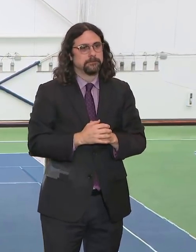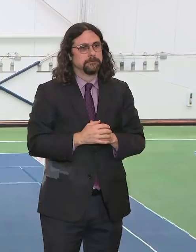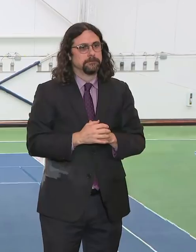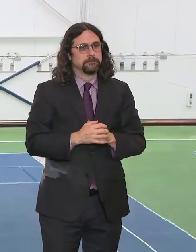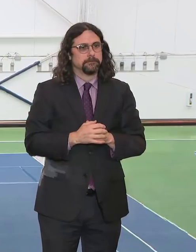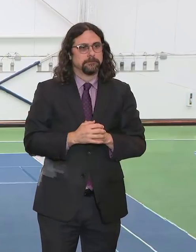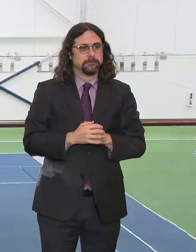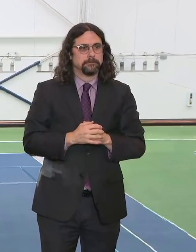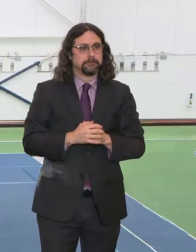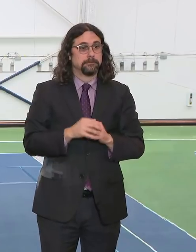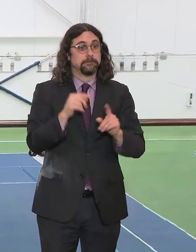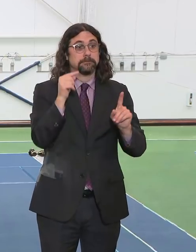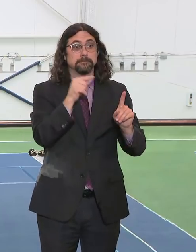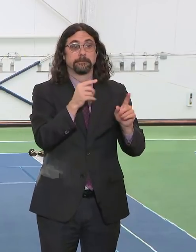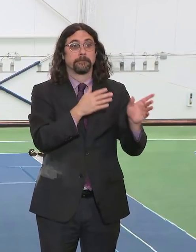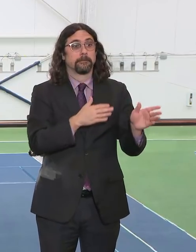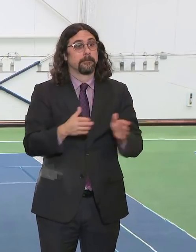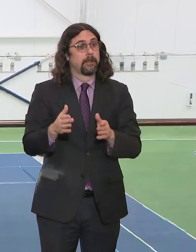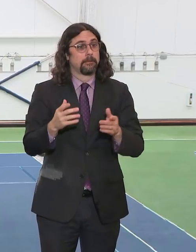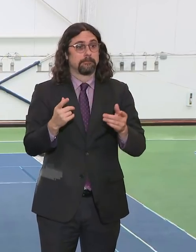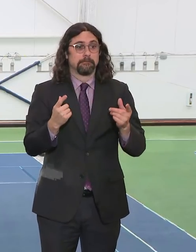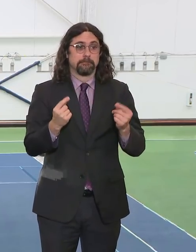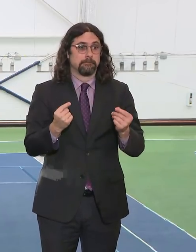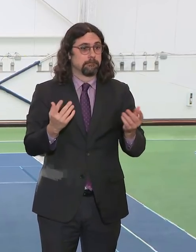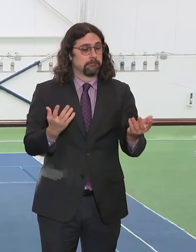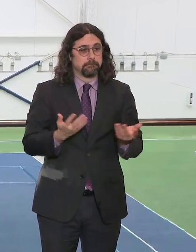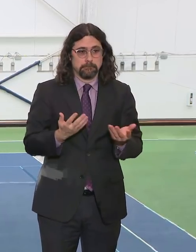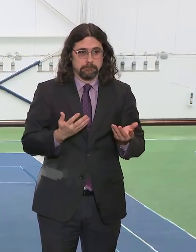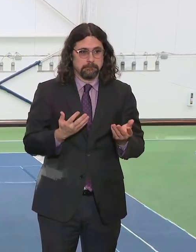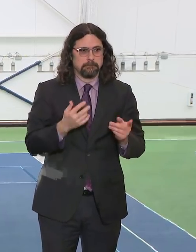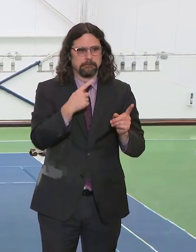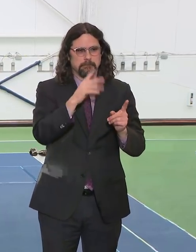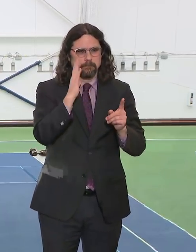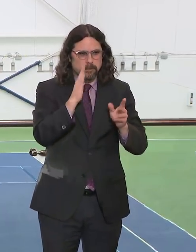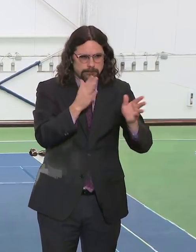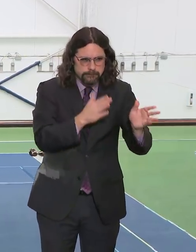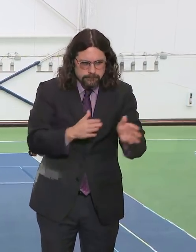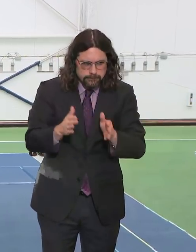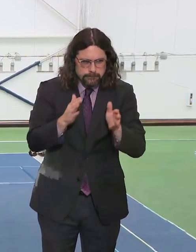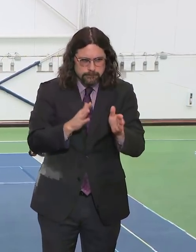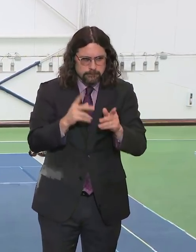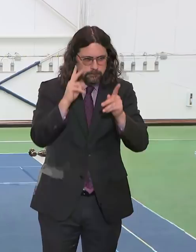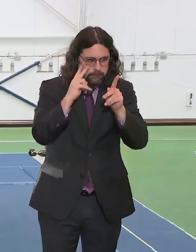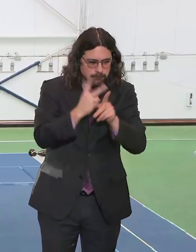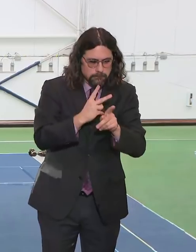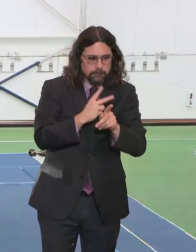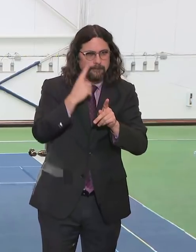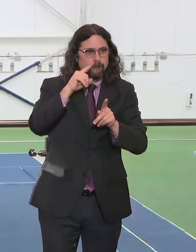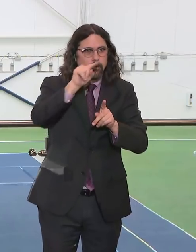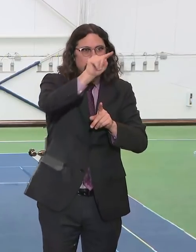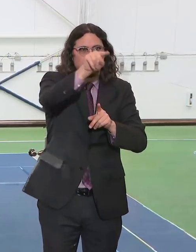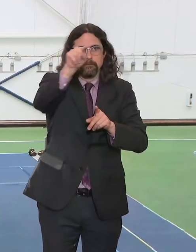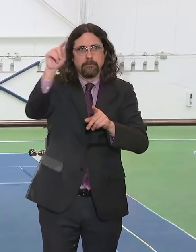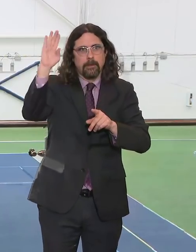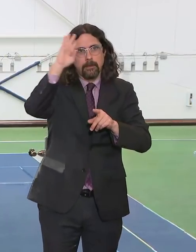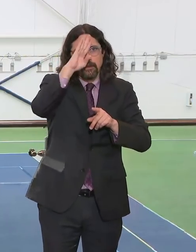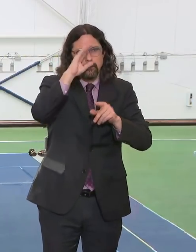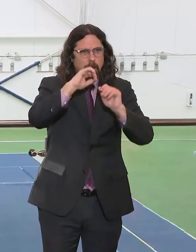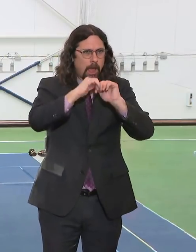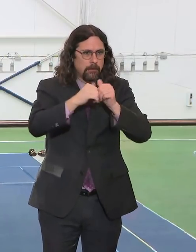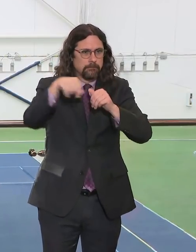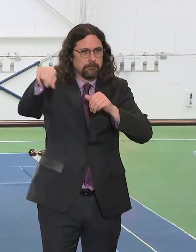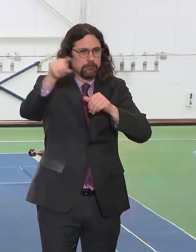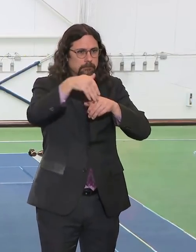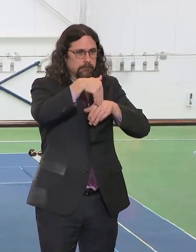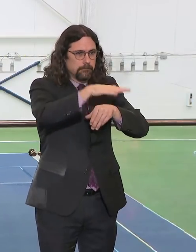out protocols to all of the hospitals across the New York City area and how they request patient transfers. And then that coordination center